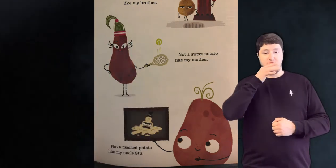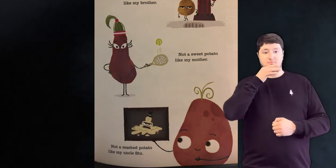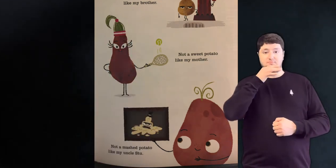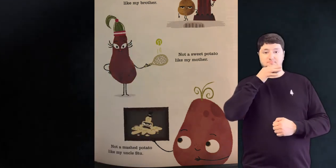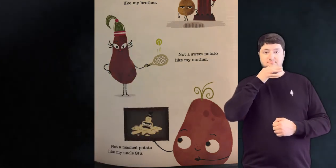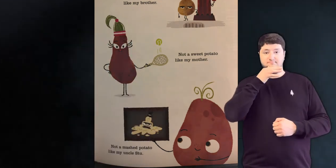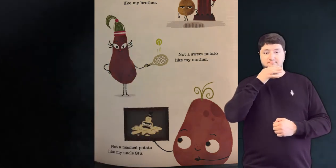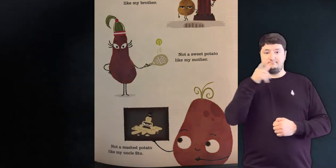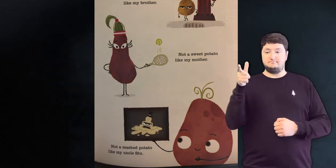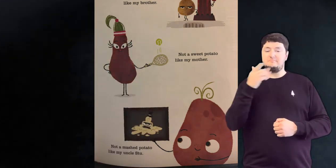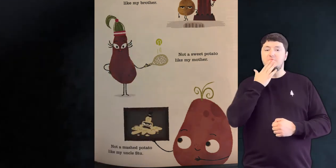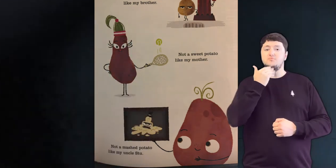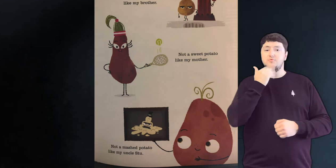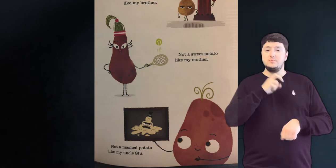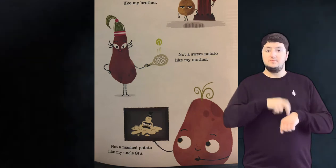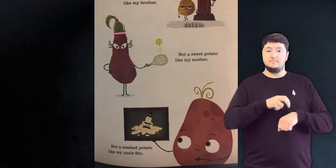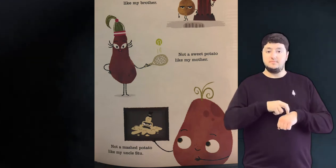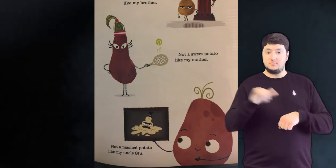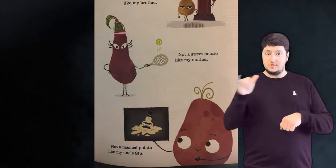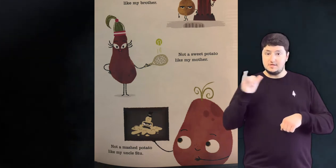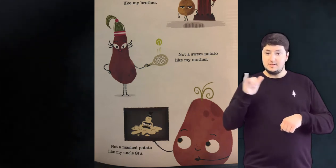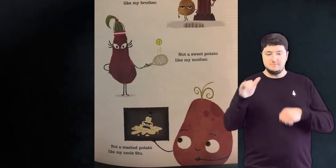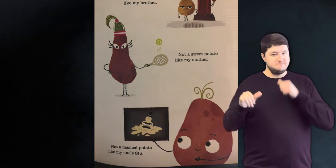Not a sweet potato like my mother